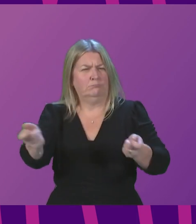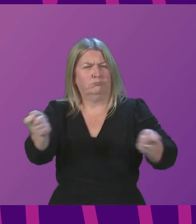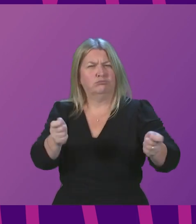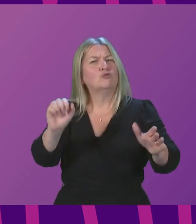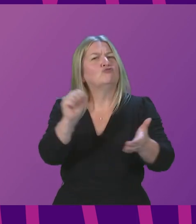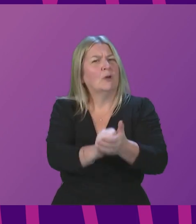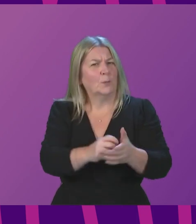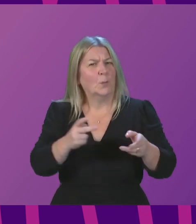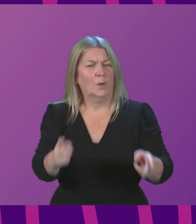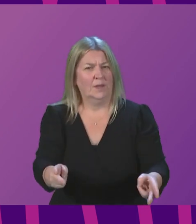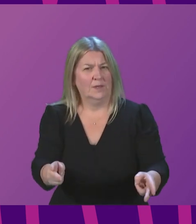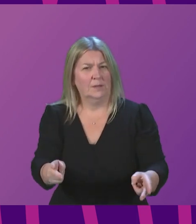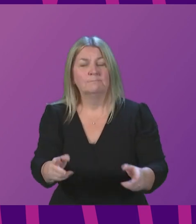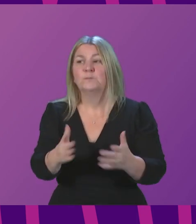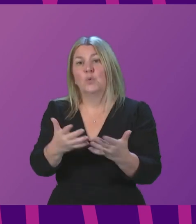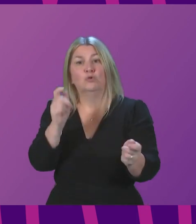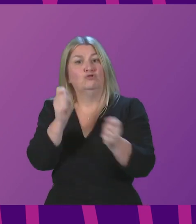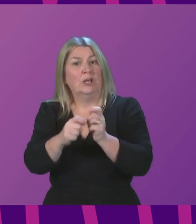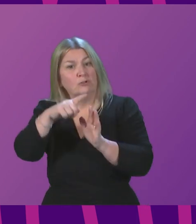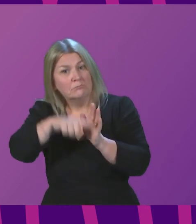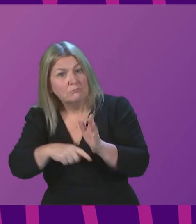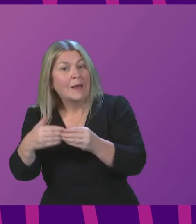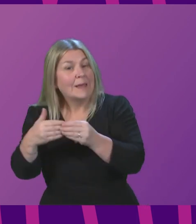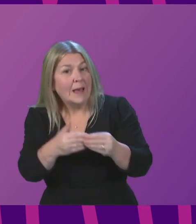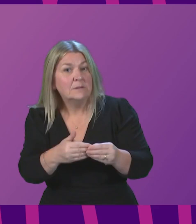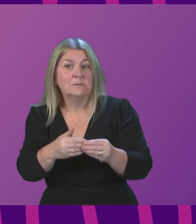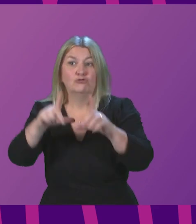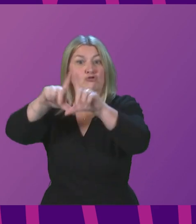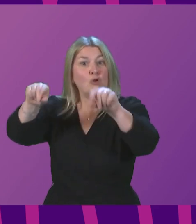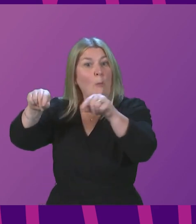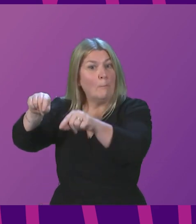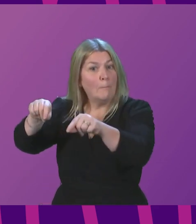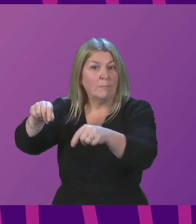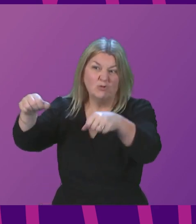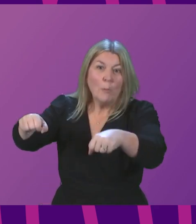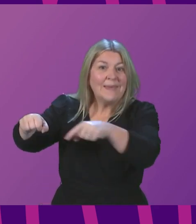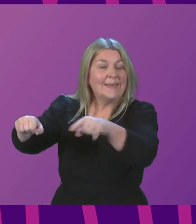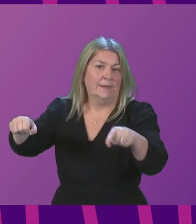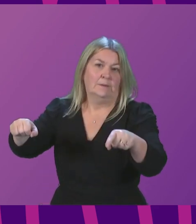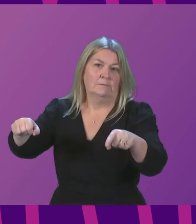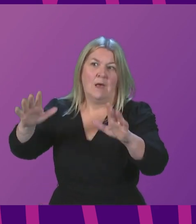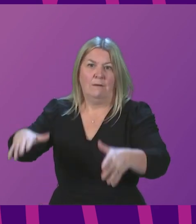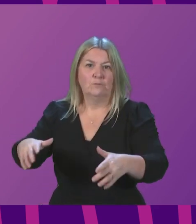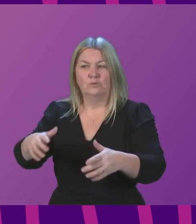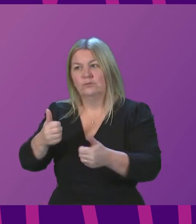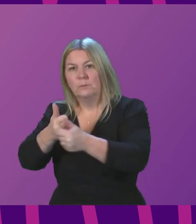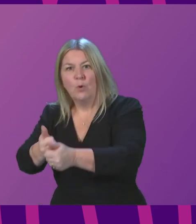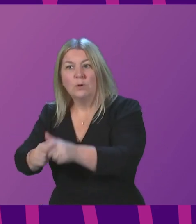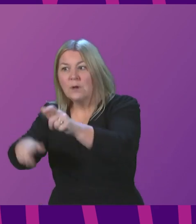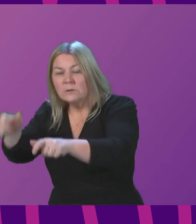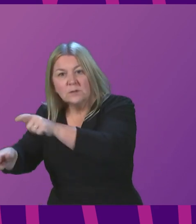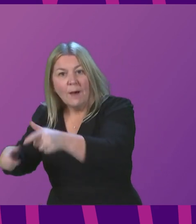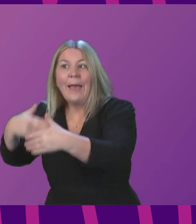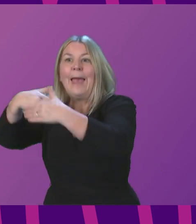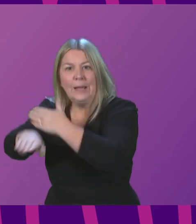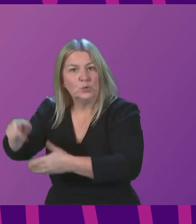changes in guidance for supermarkets, for example, are about as much about supporting staff as customers. I mentioned on